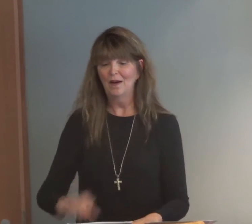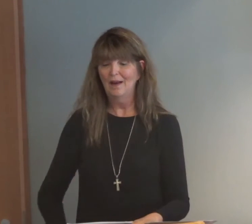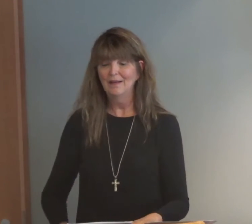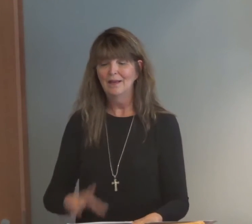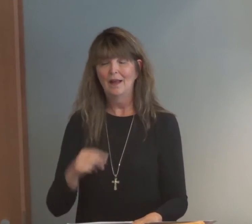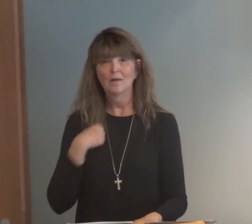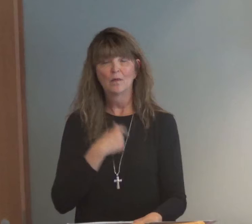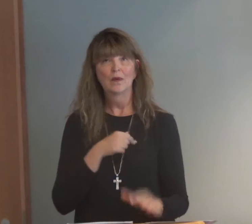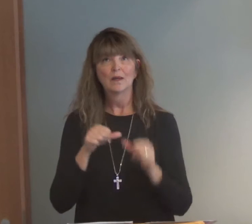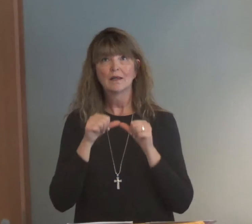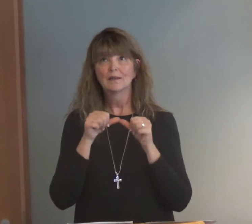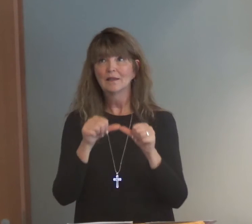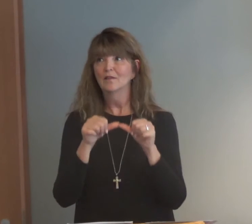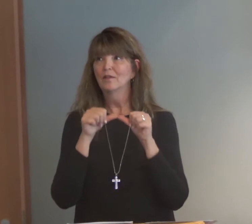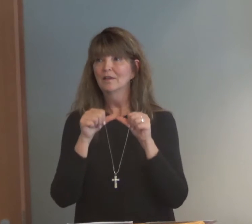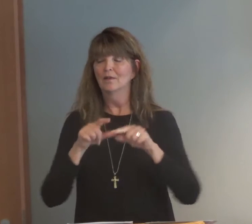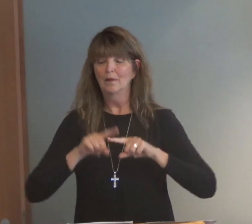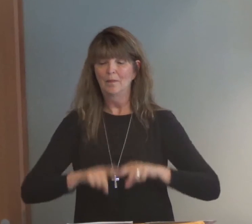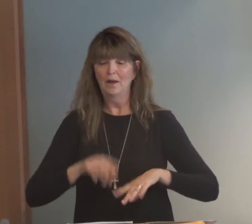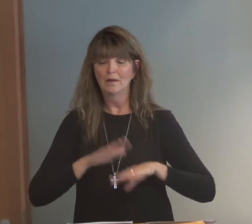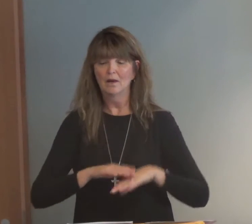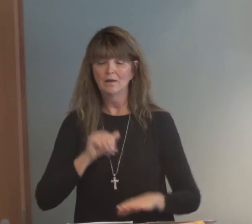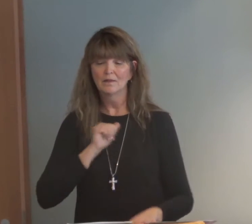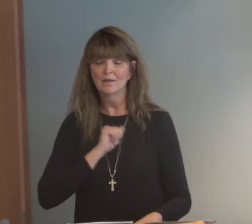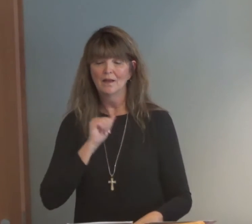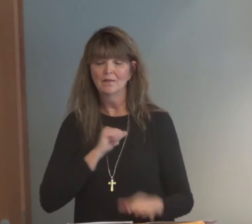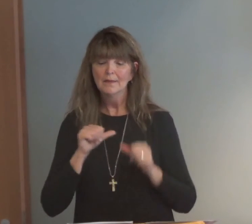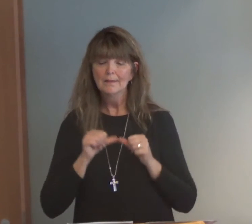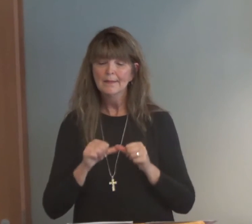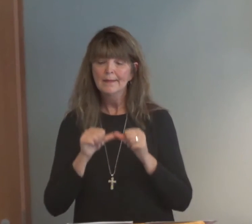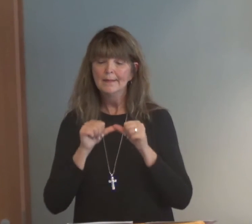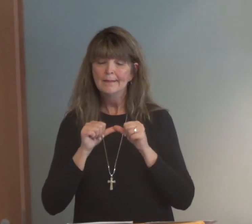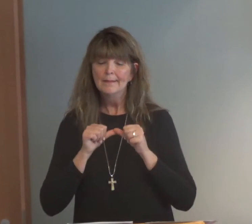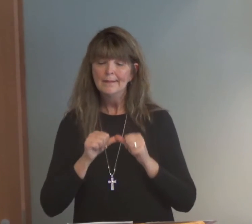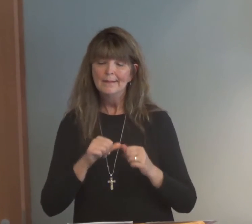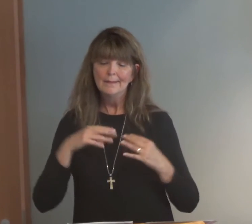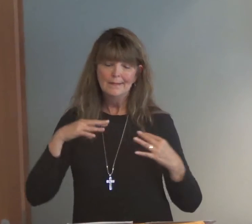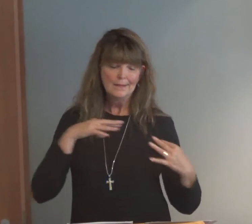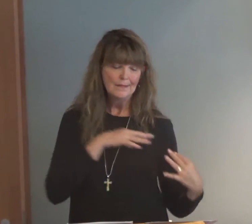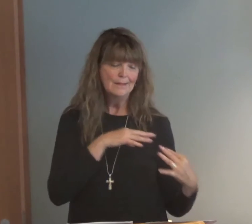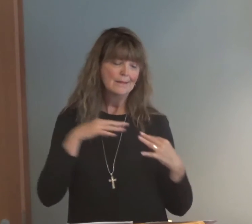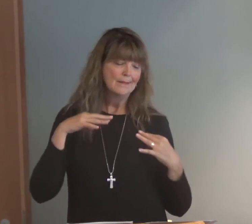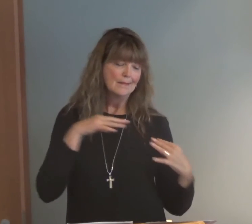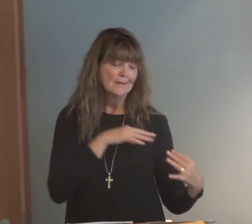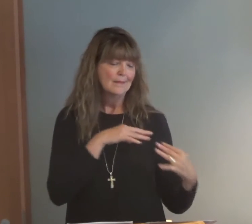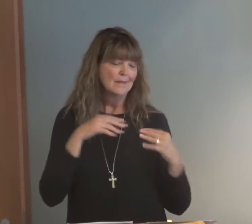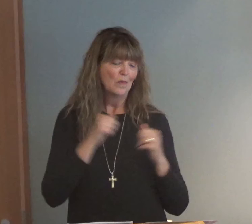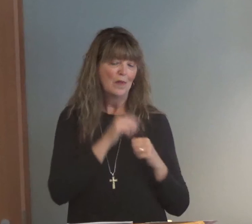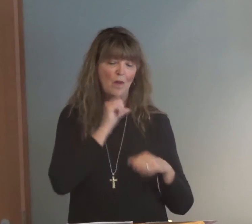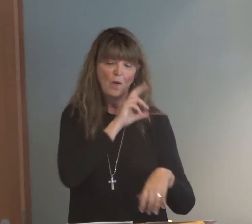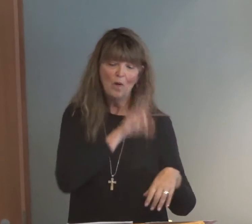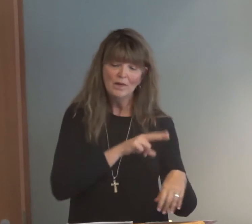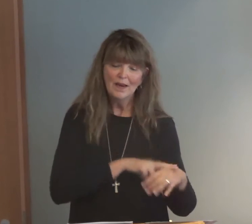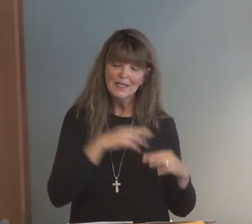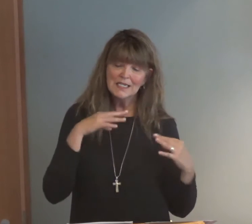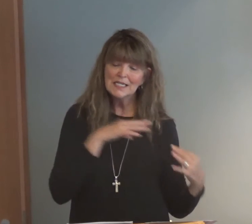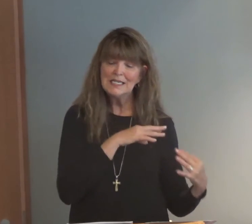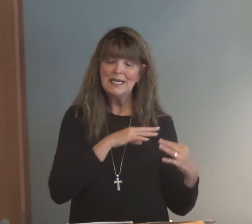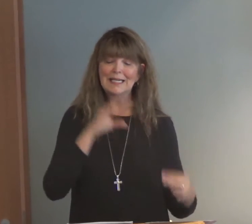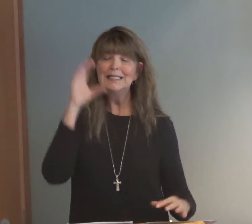And we don't depend on Christ. We continue to try and depend on ourselves. And we continue to war with